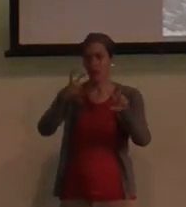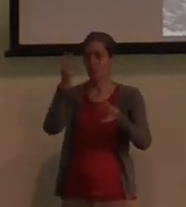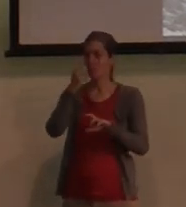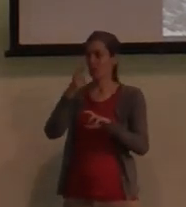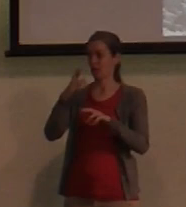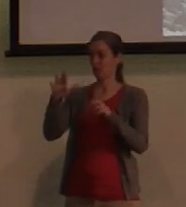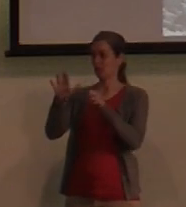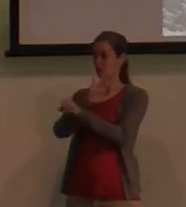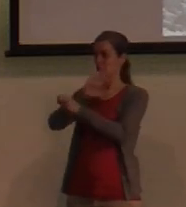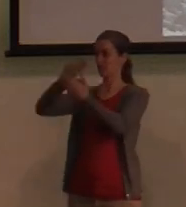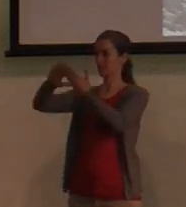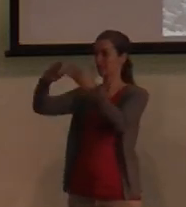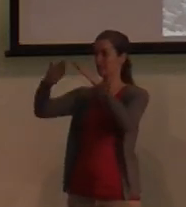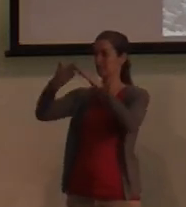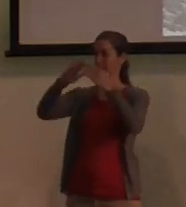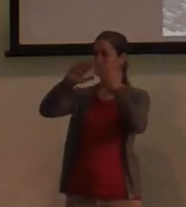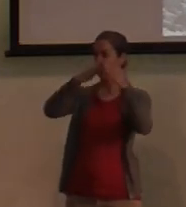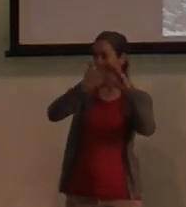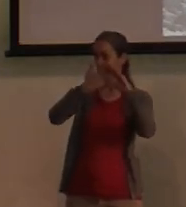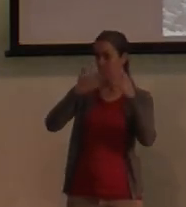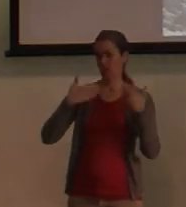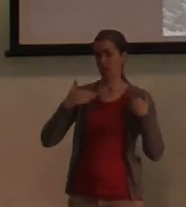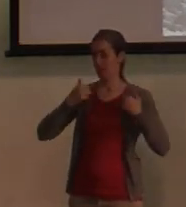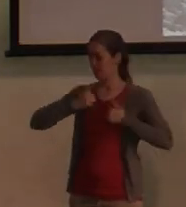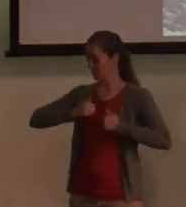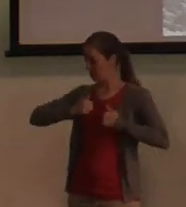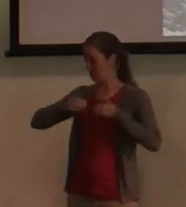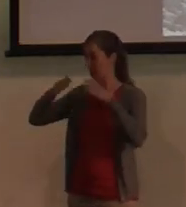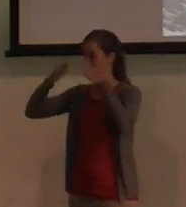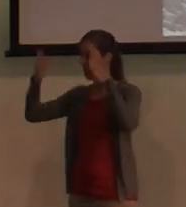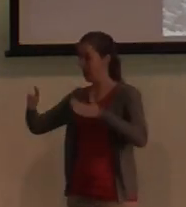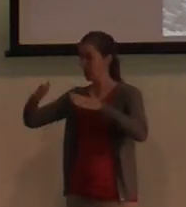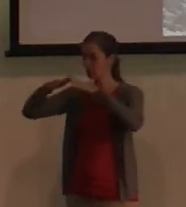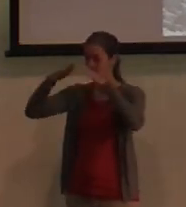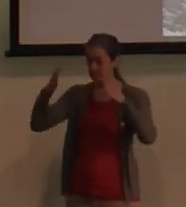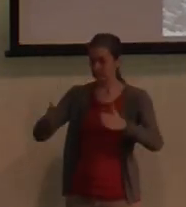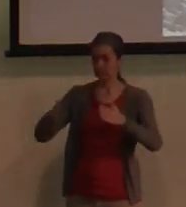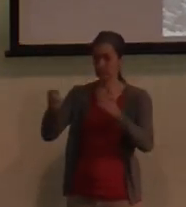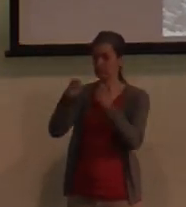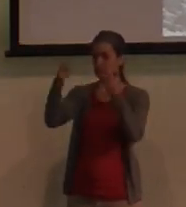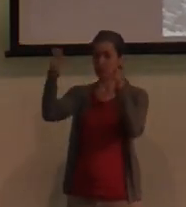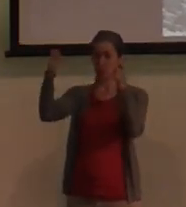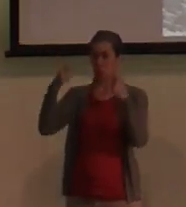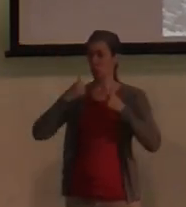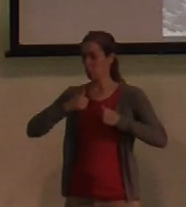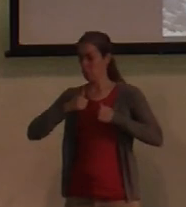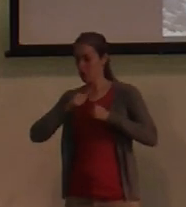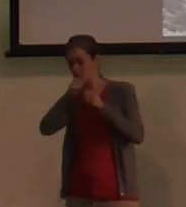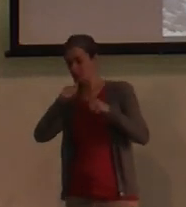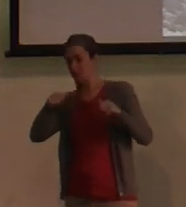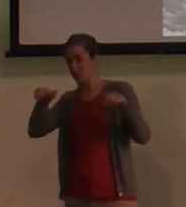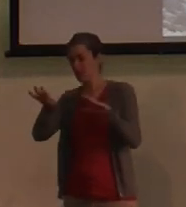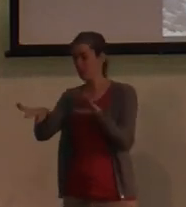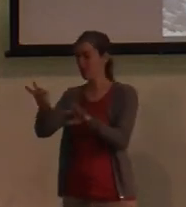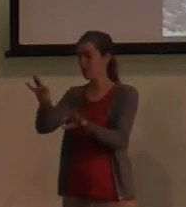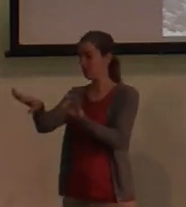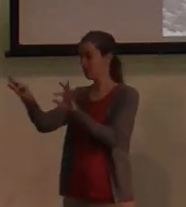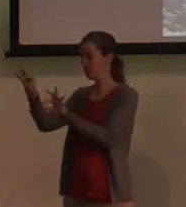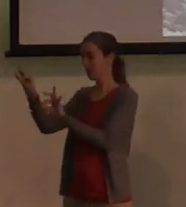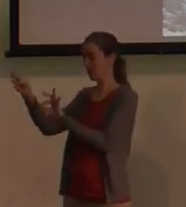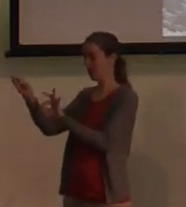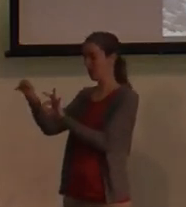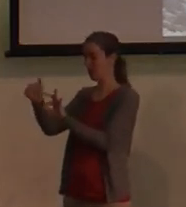And they found bath houses and places for ceremonial washing. But another thing that is really interesting